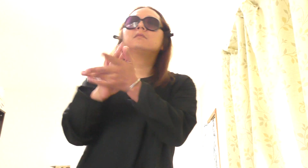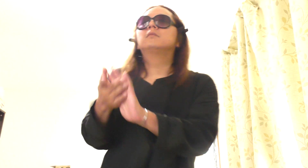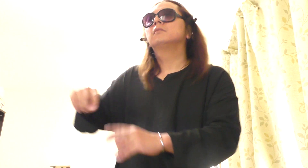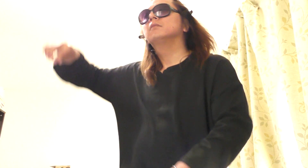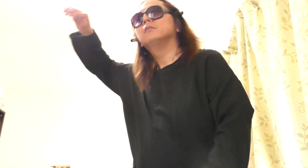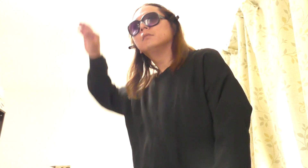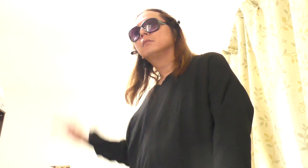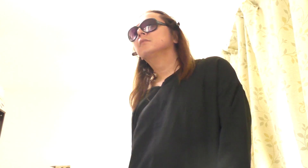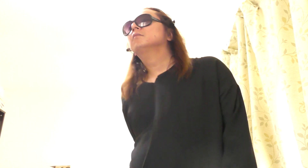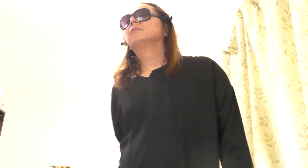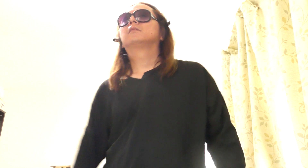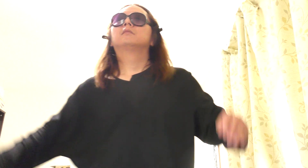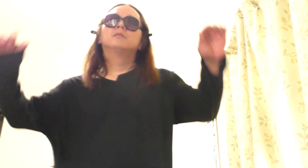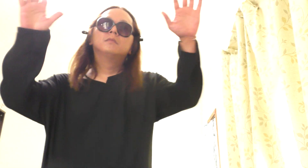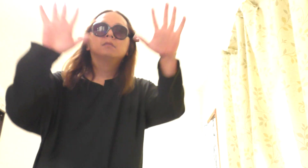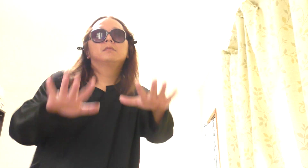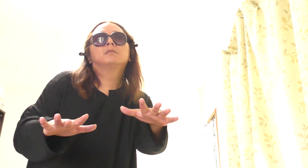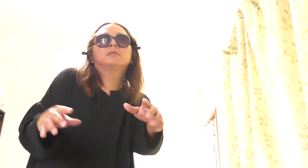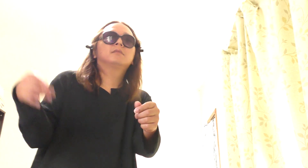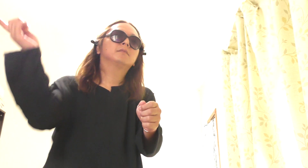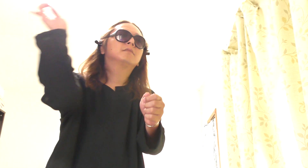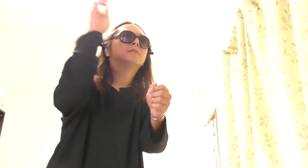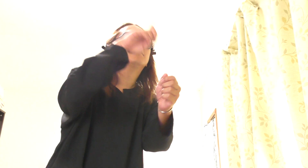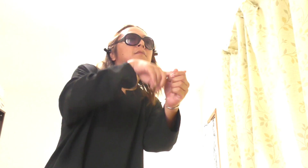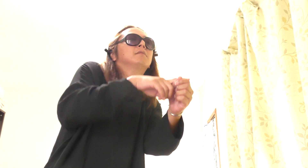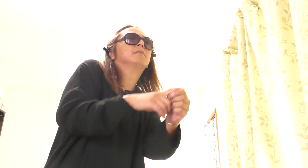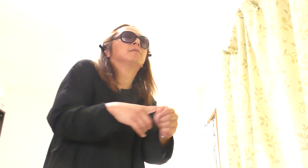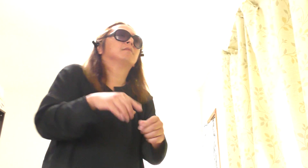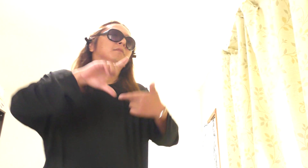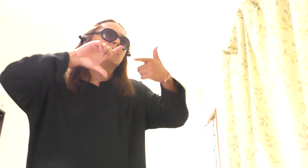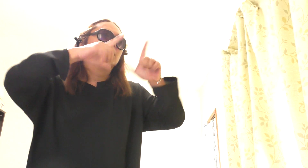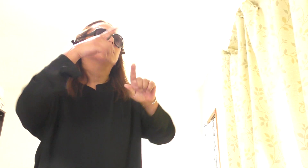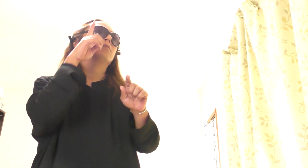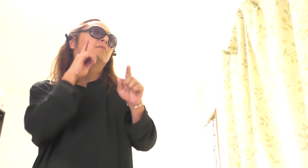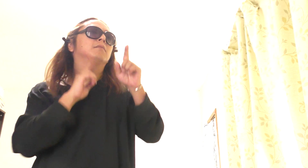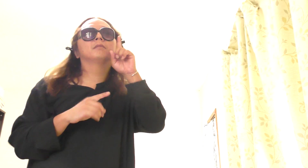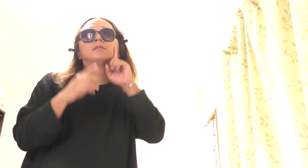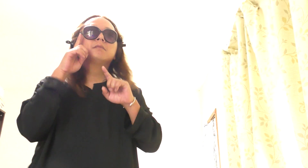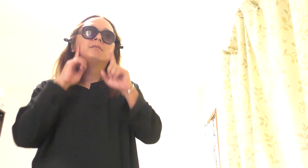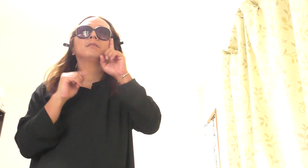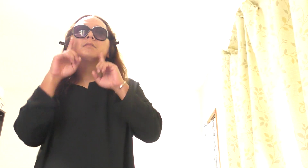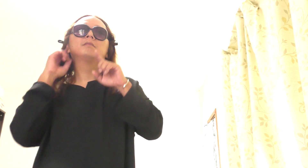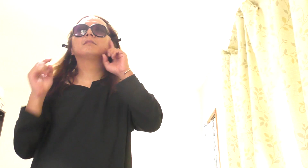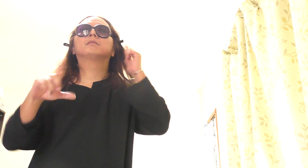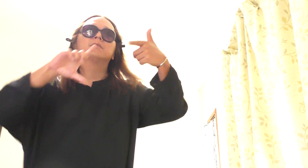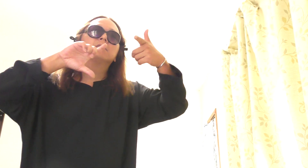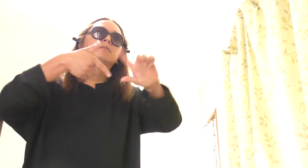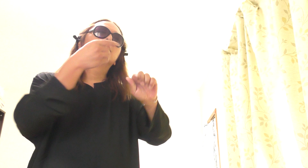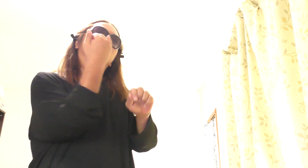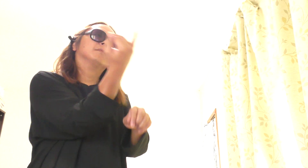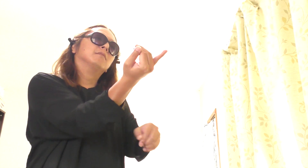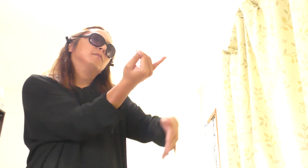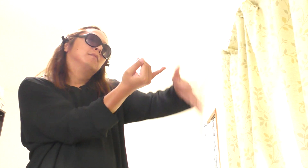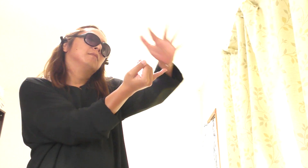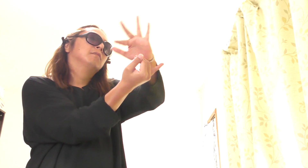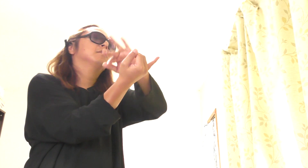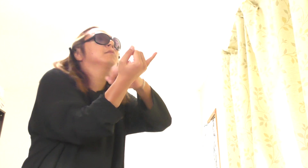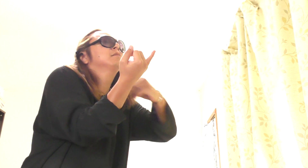gave it away This year, to save me from tears I gave it to someone